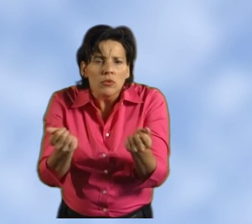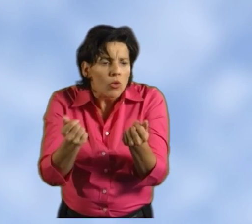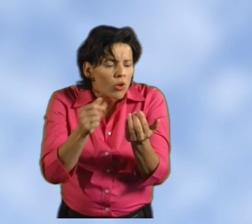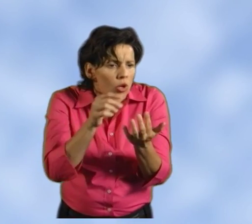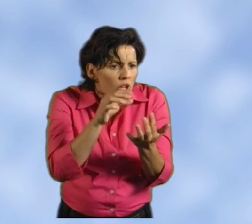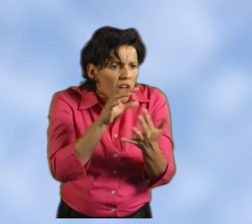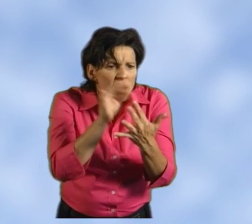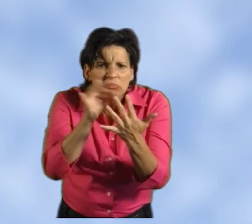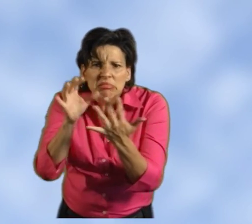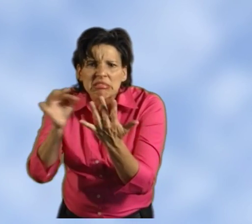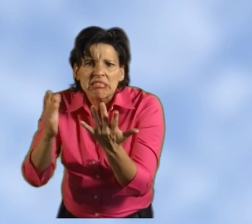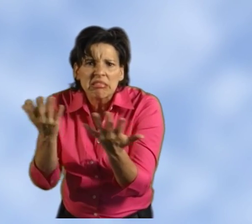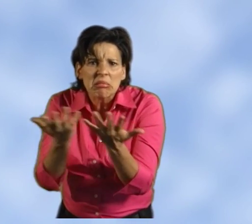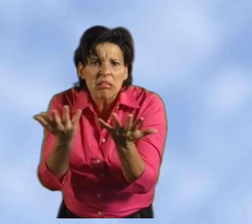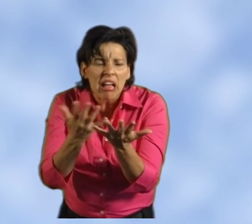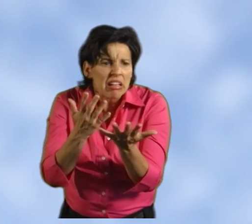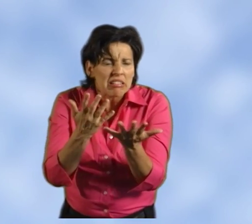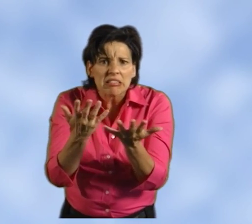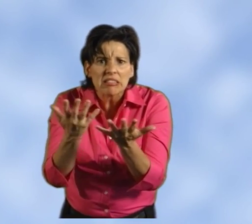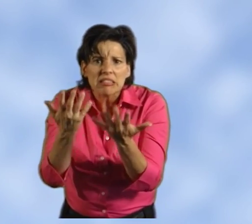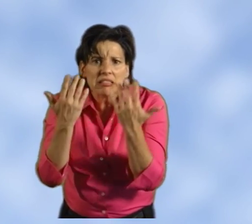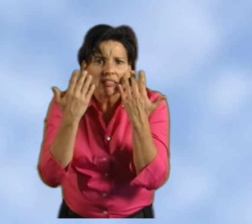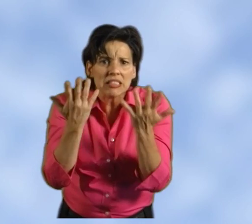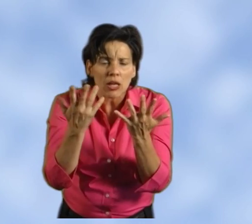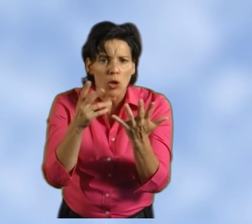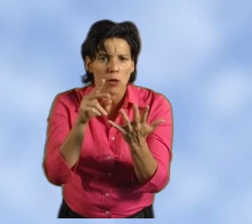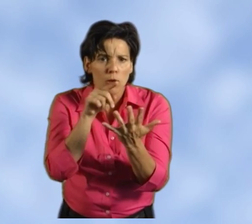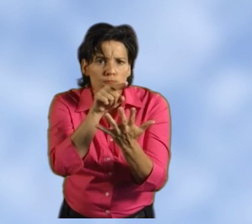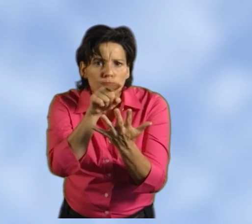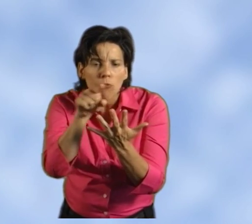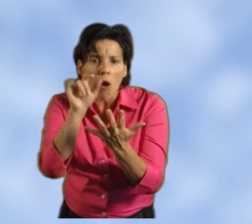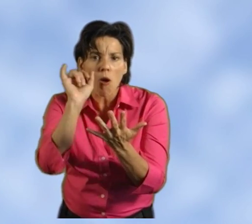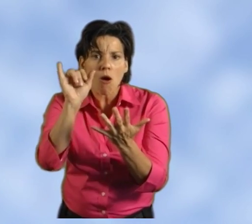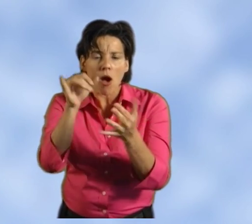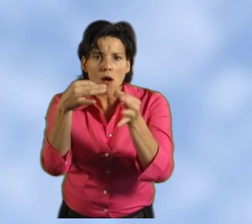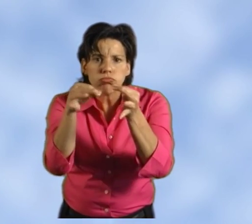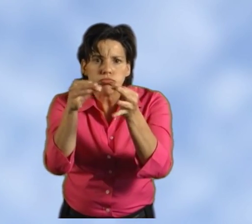treatment options that may be offered